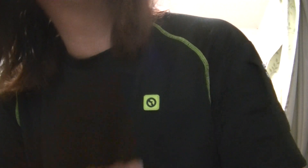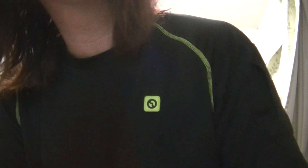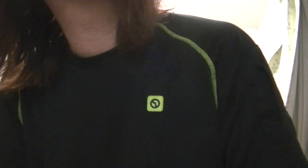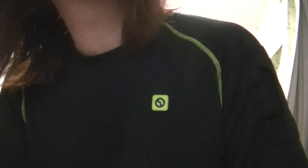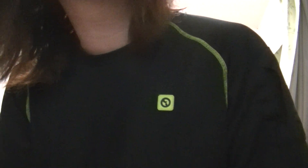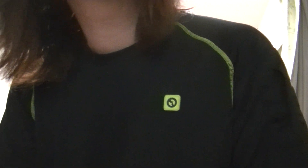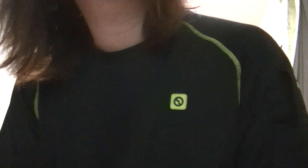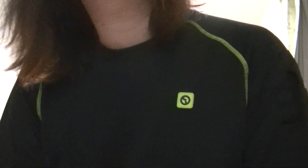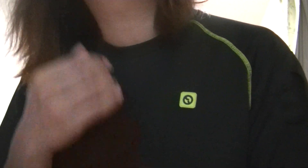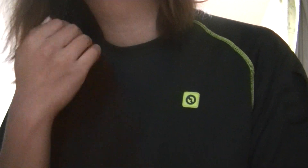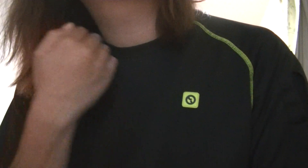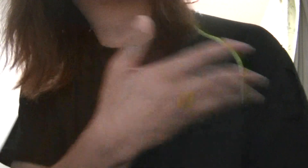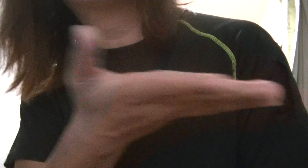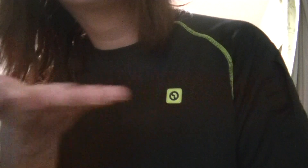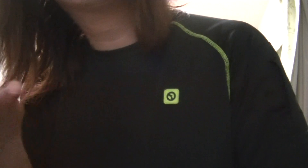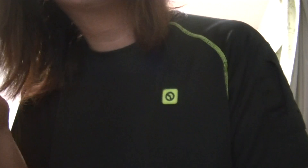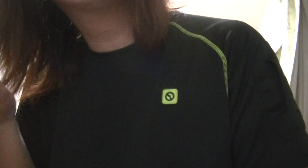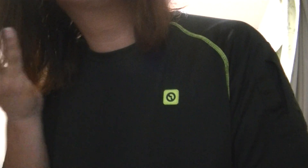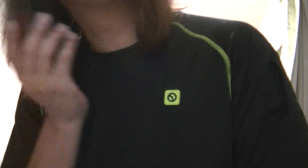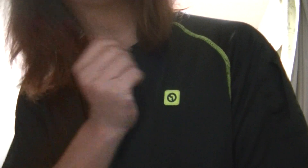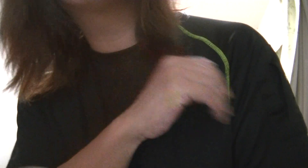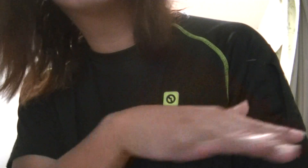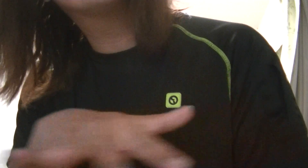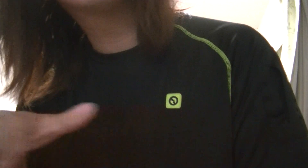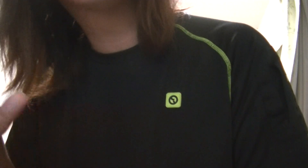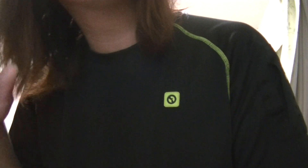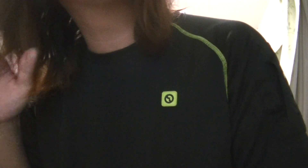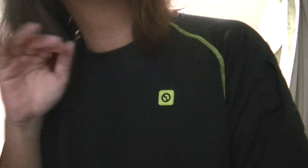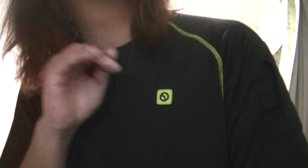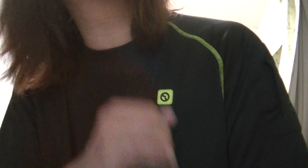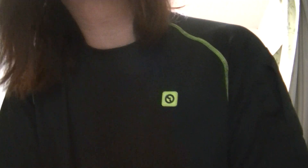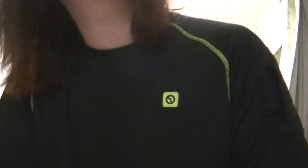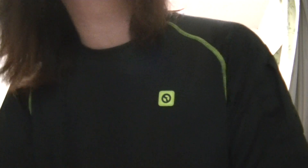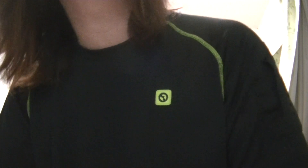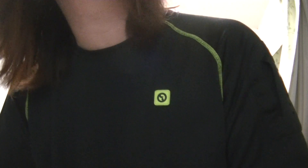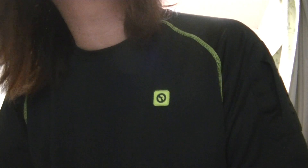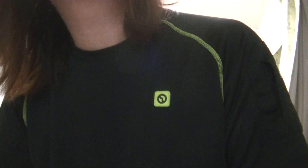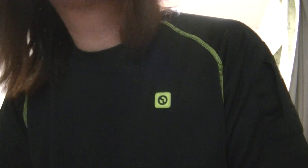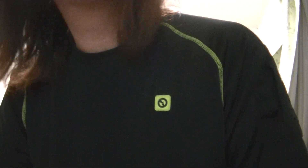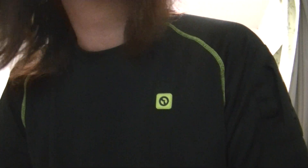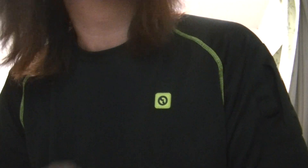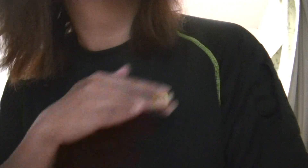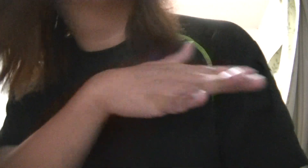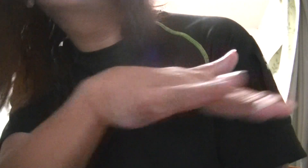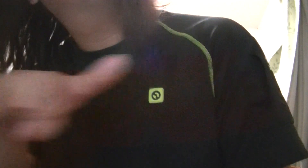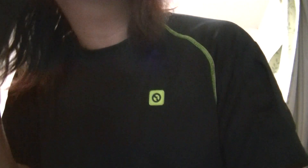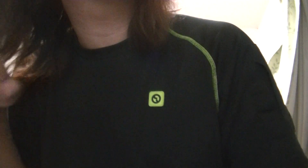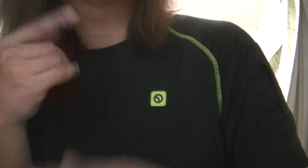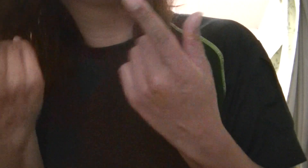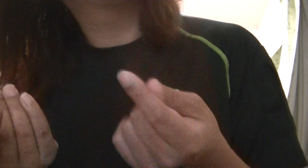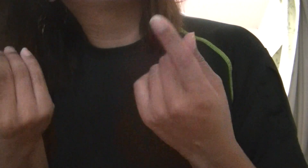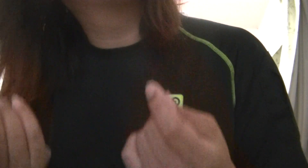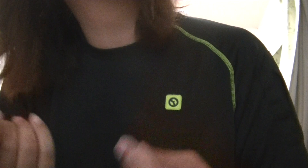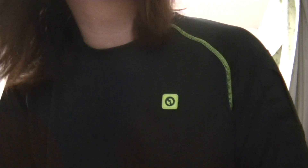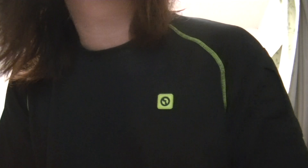We are the girls We are the children We are the We